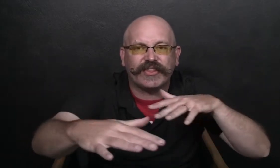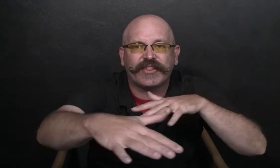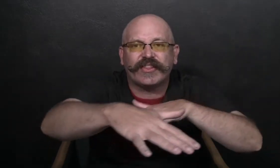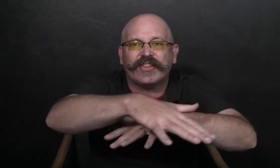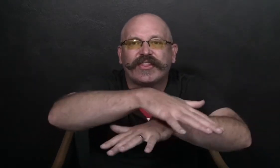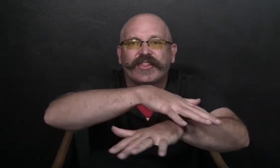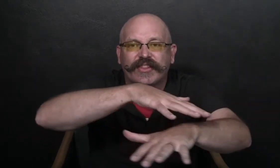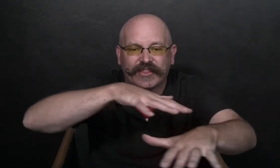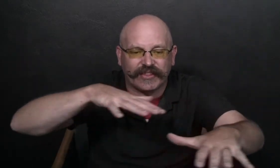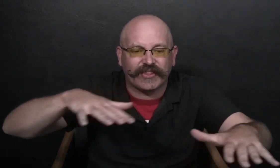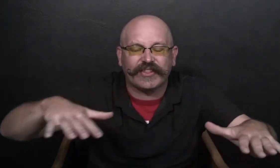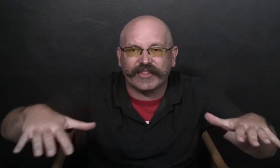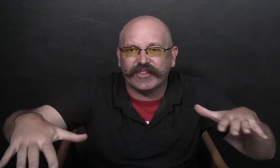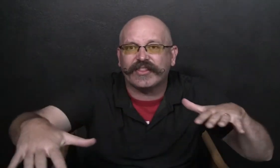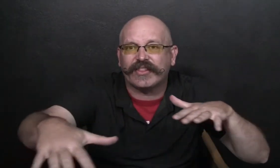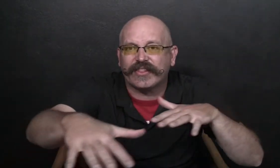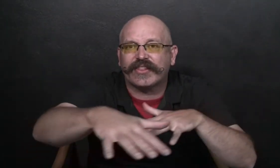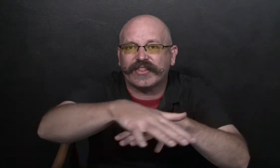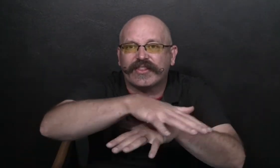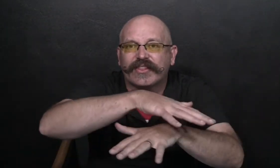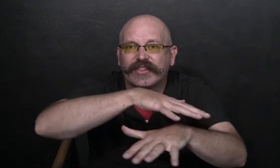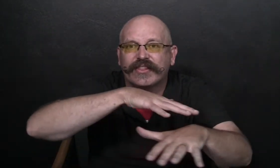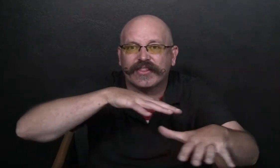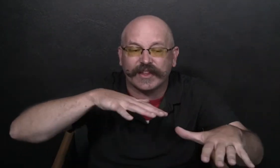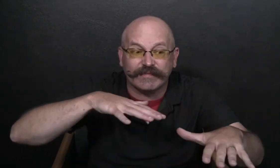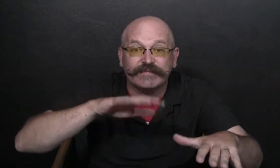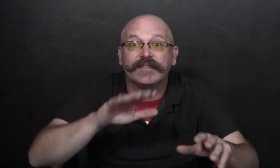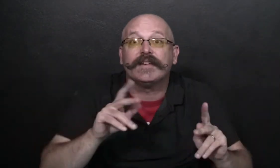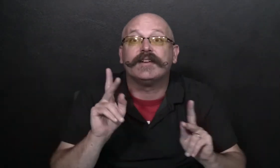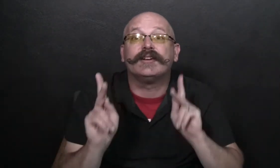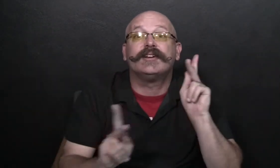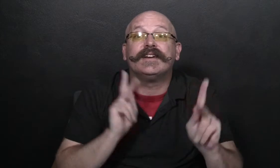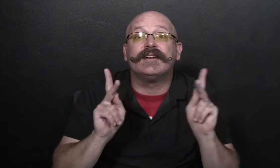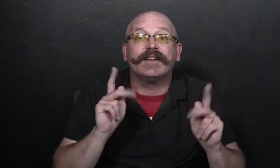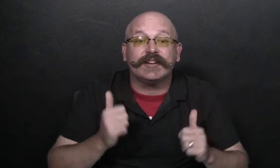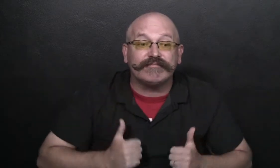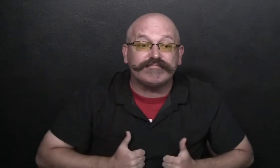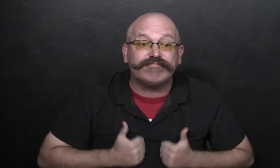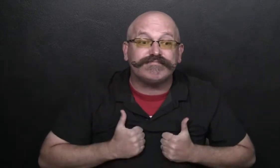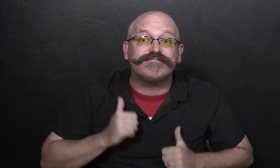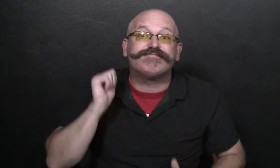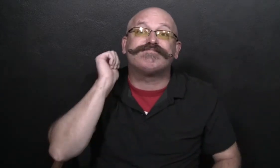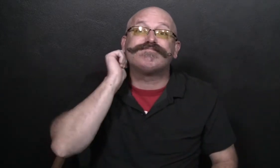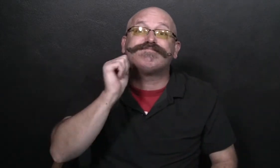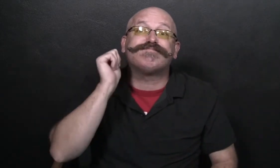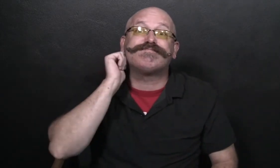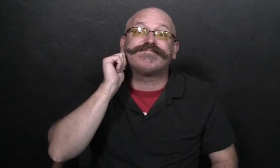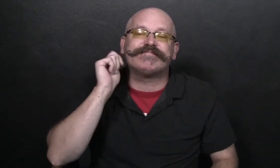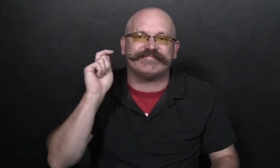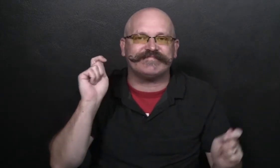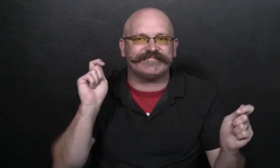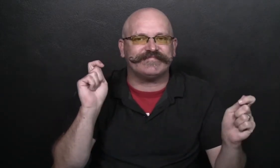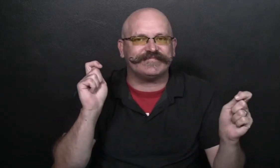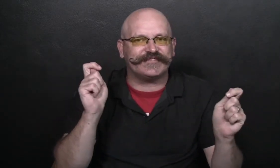As the virus continued to spread, their lives changed in many